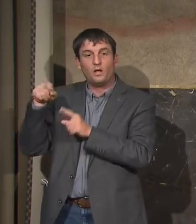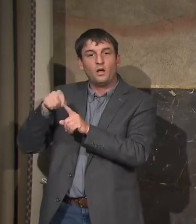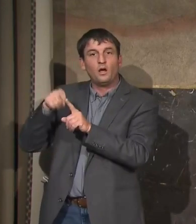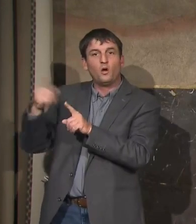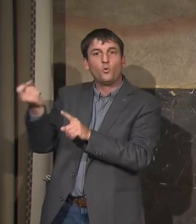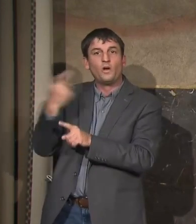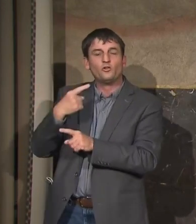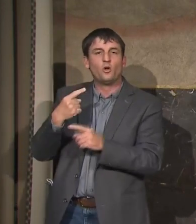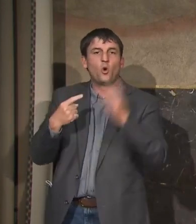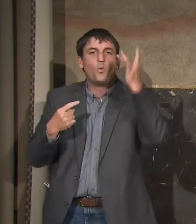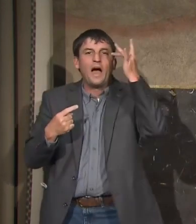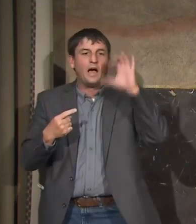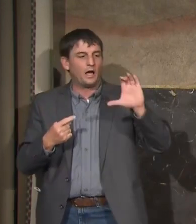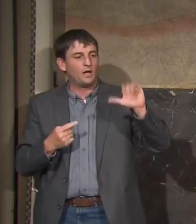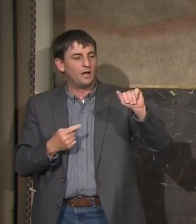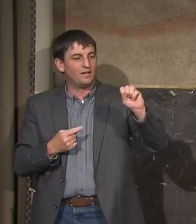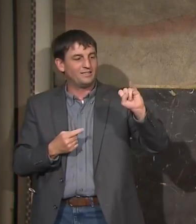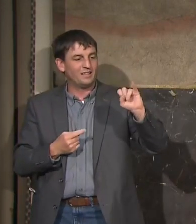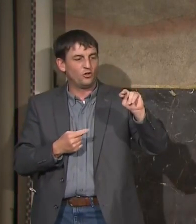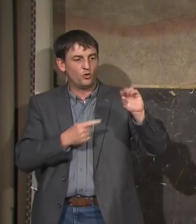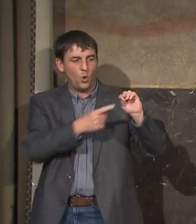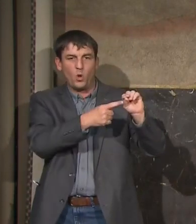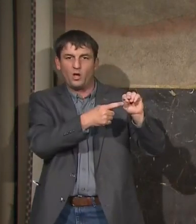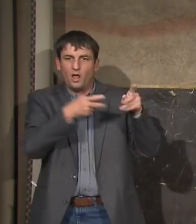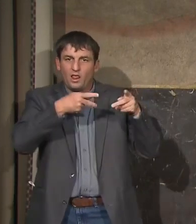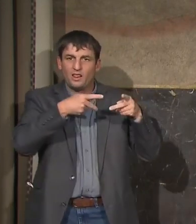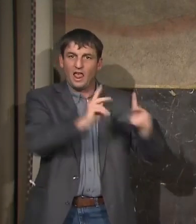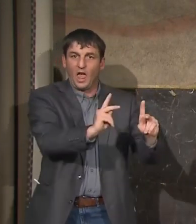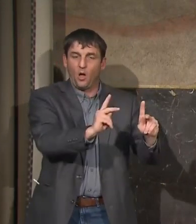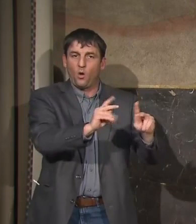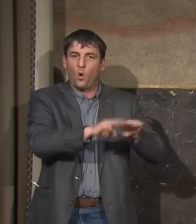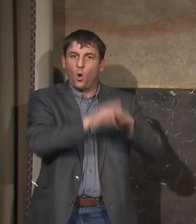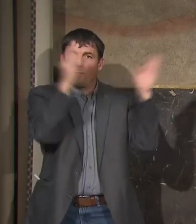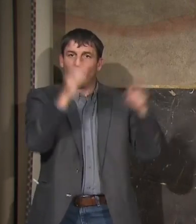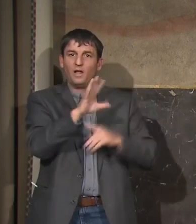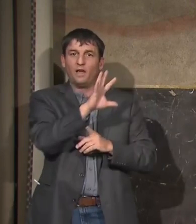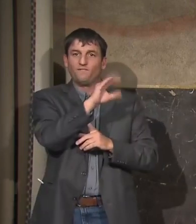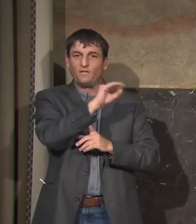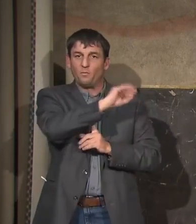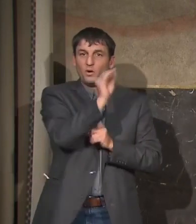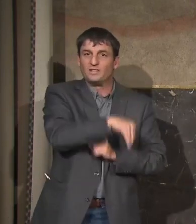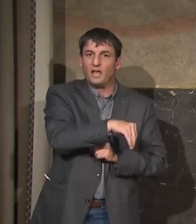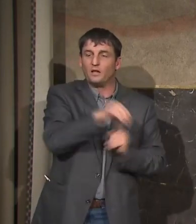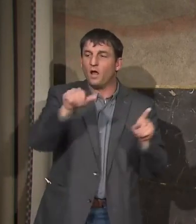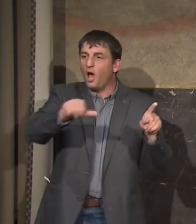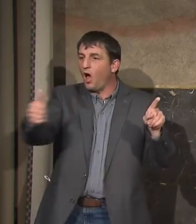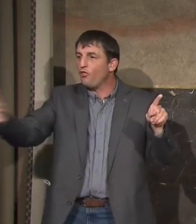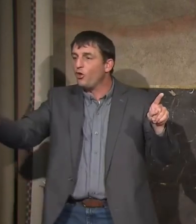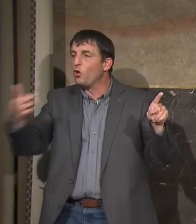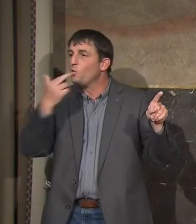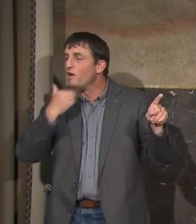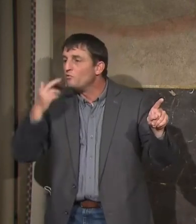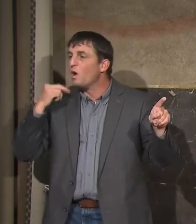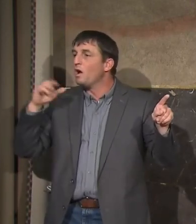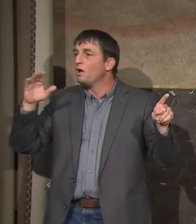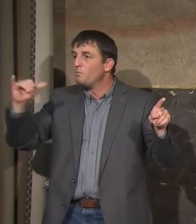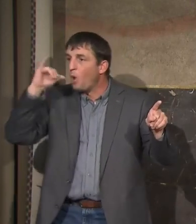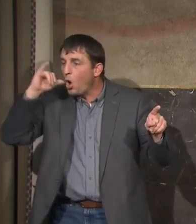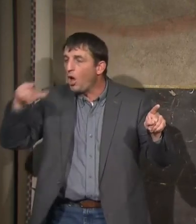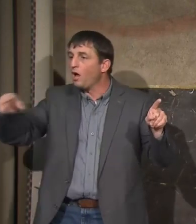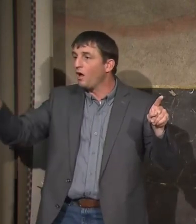why is it that casinos can open up Monday at 50% while everything else including restaurants and bars